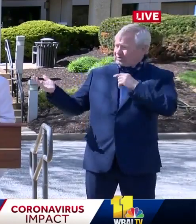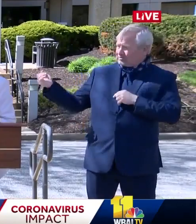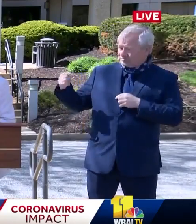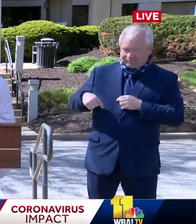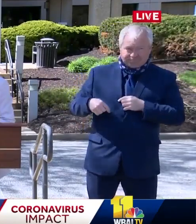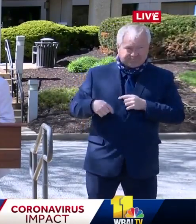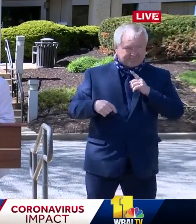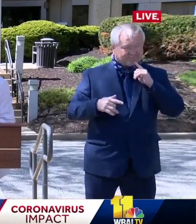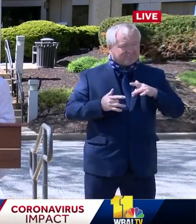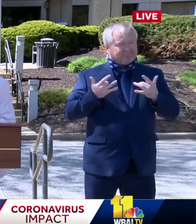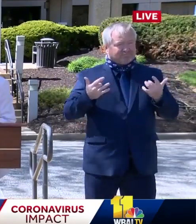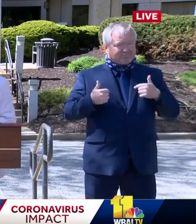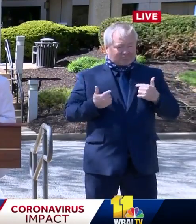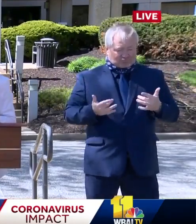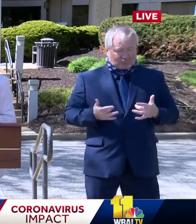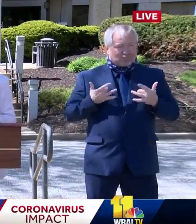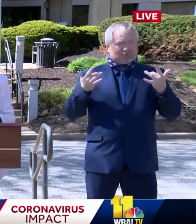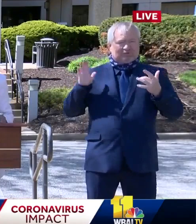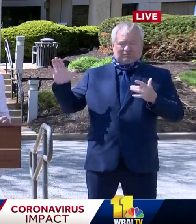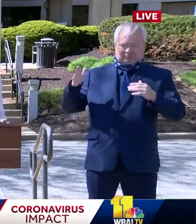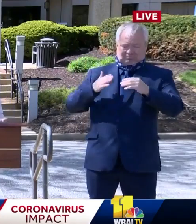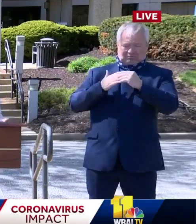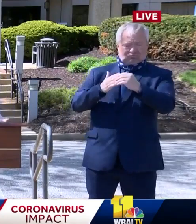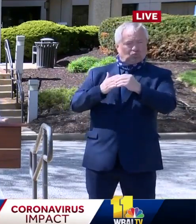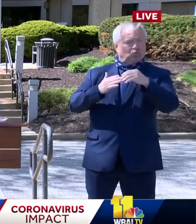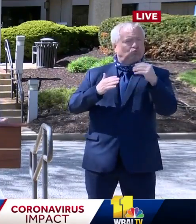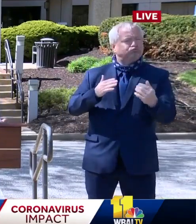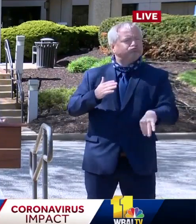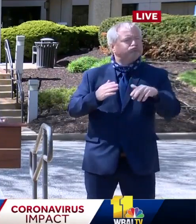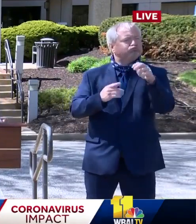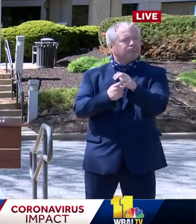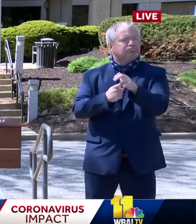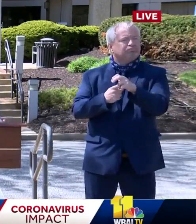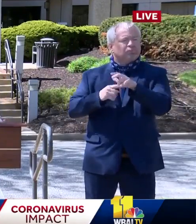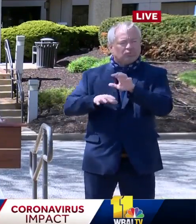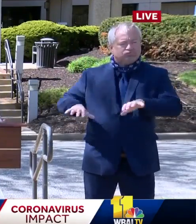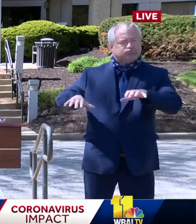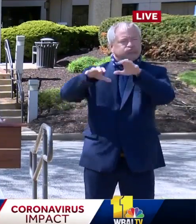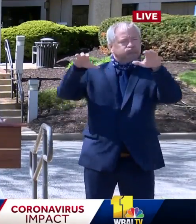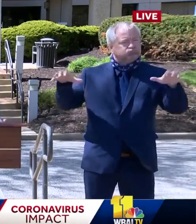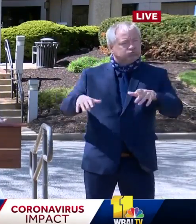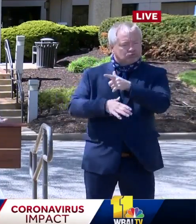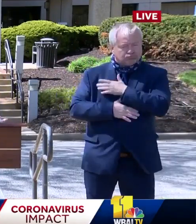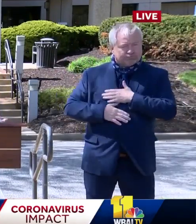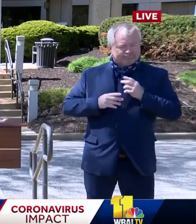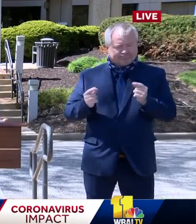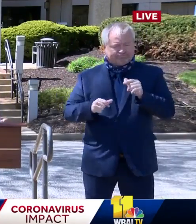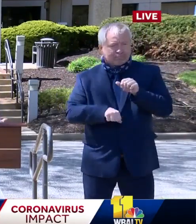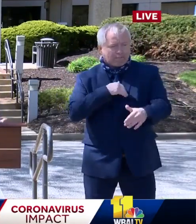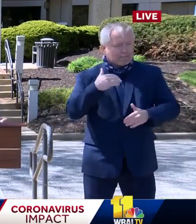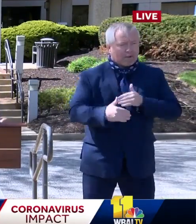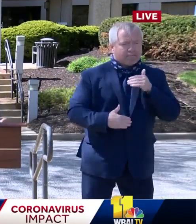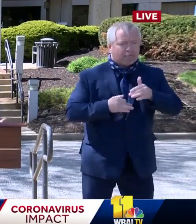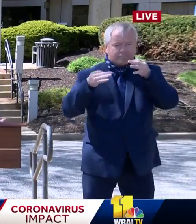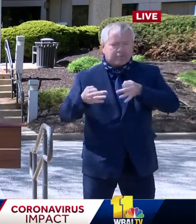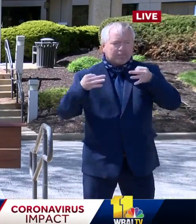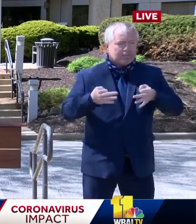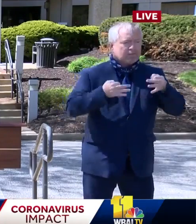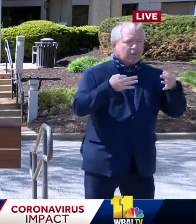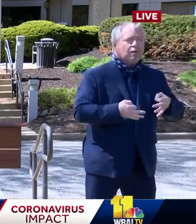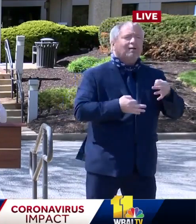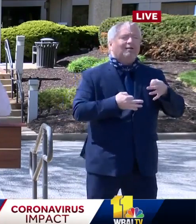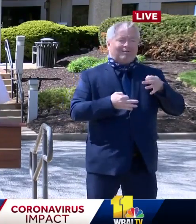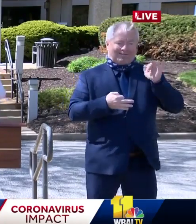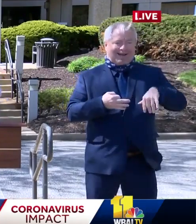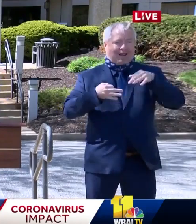we appreciate your leadership, uh, how much we also appreciate all of the swift action that has been taken, um, since our County